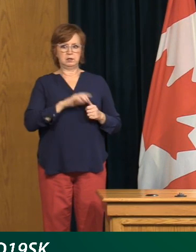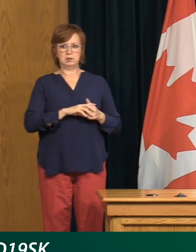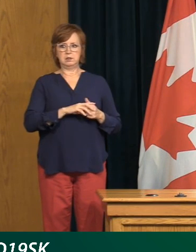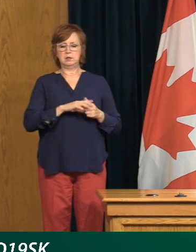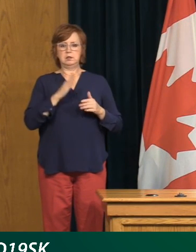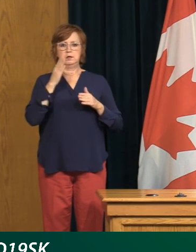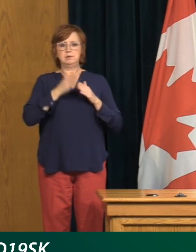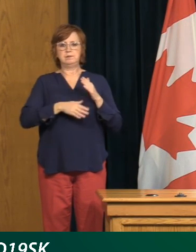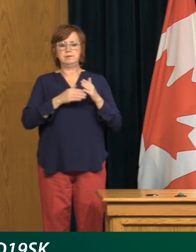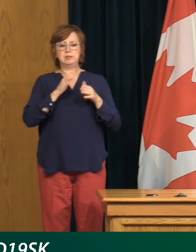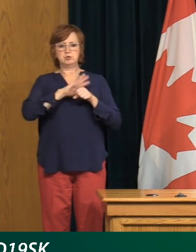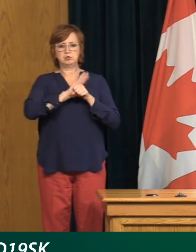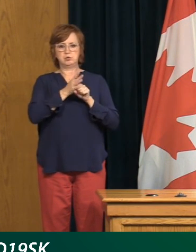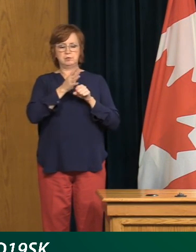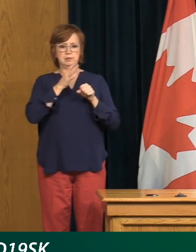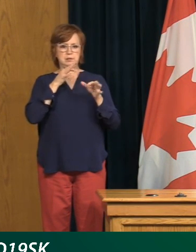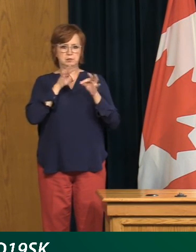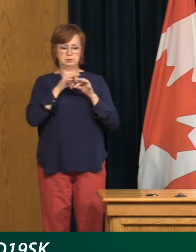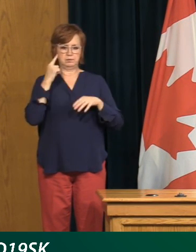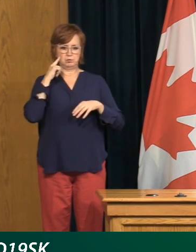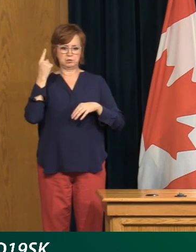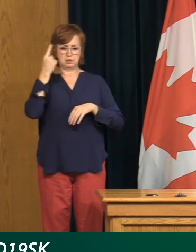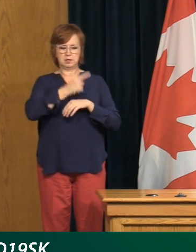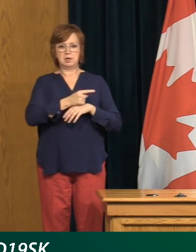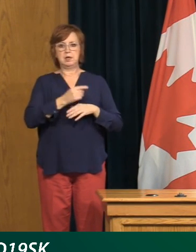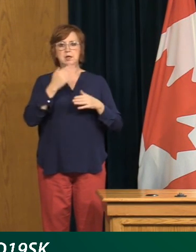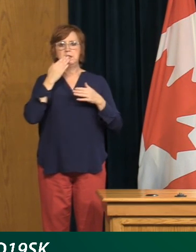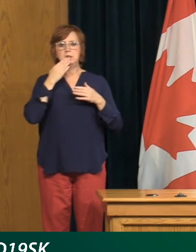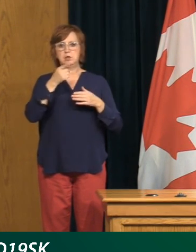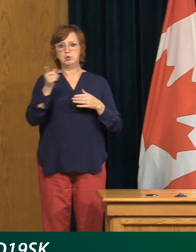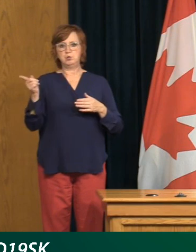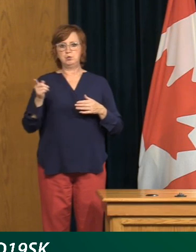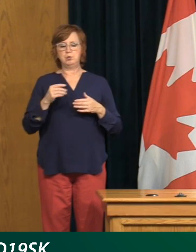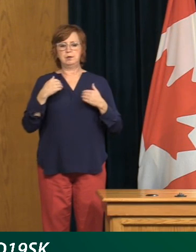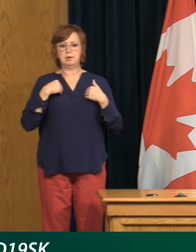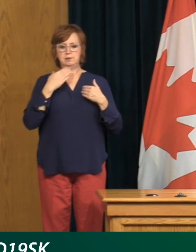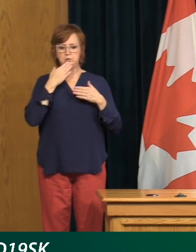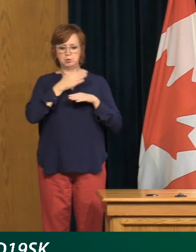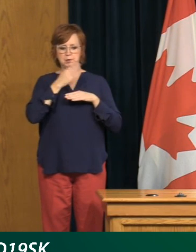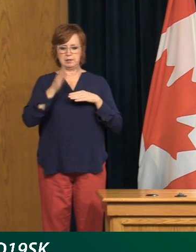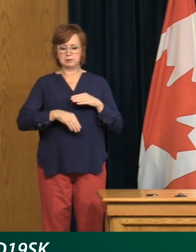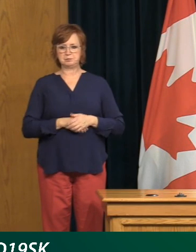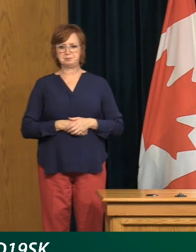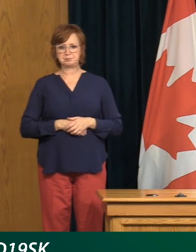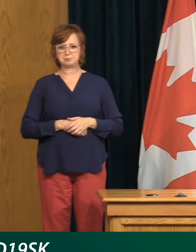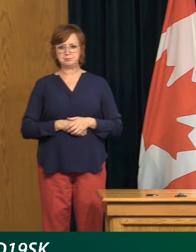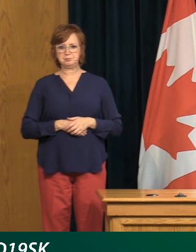concludes our COVID update for today. Thank you very much. Everybody have a good weekend.